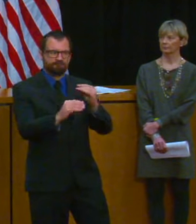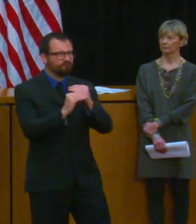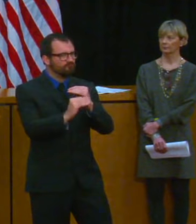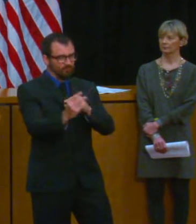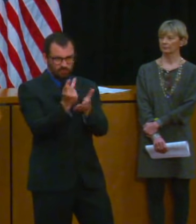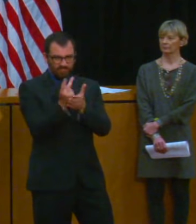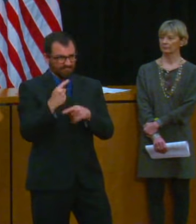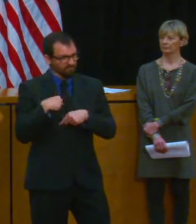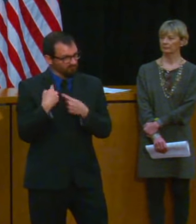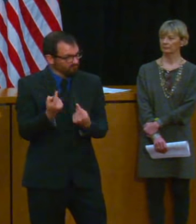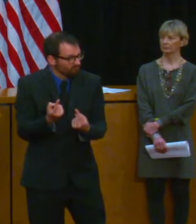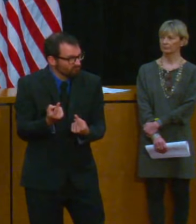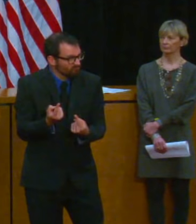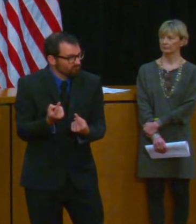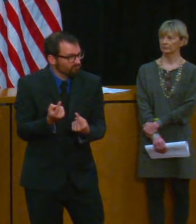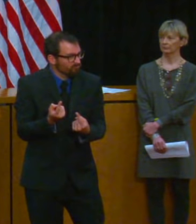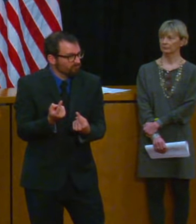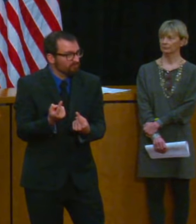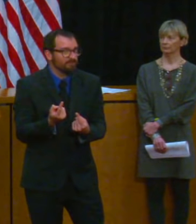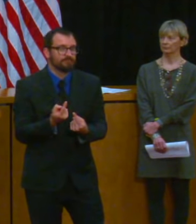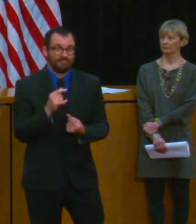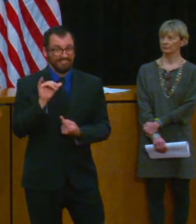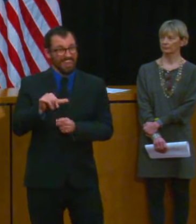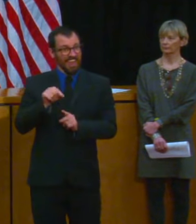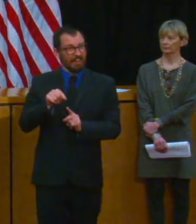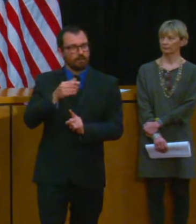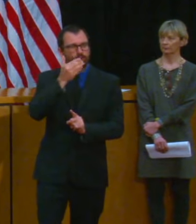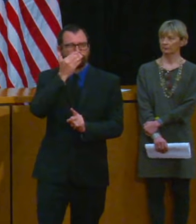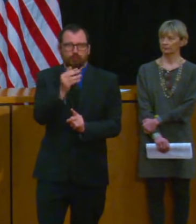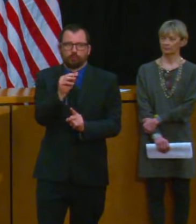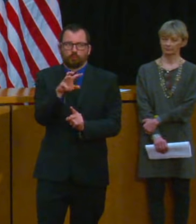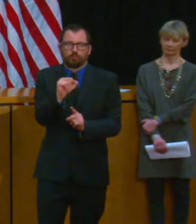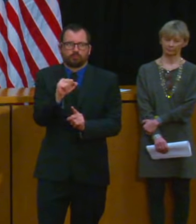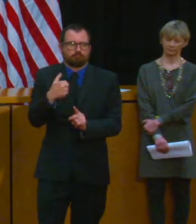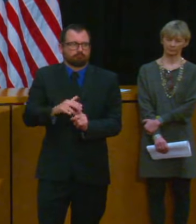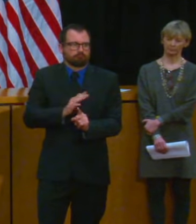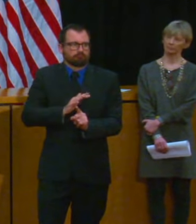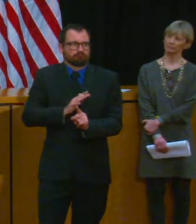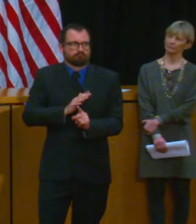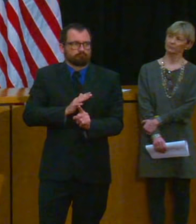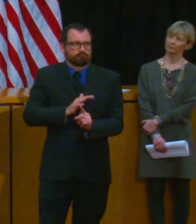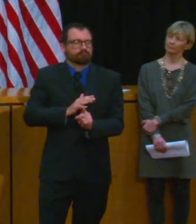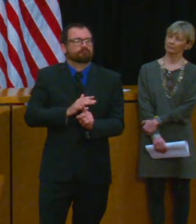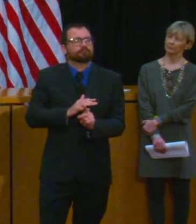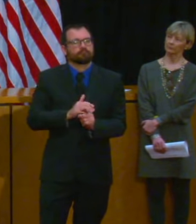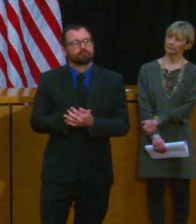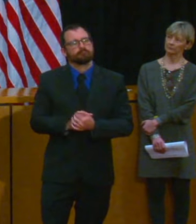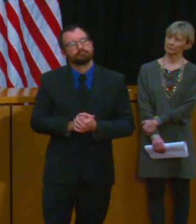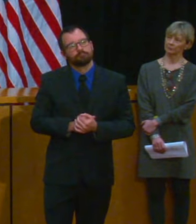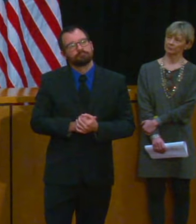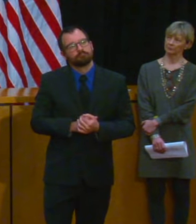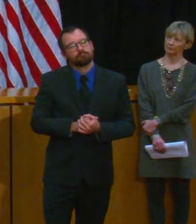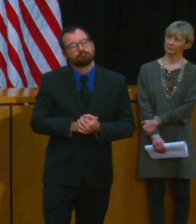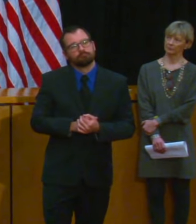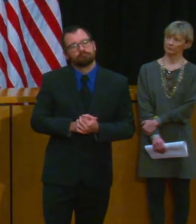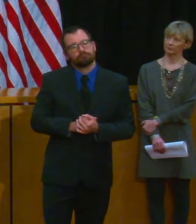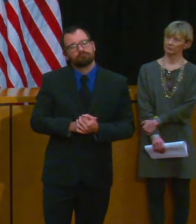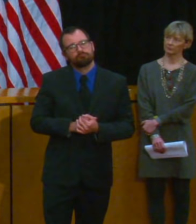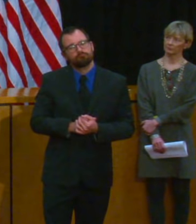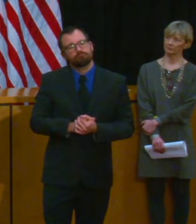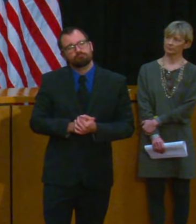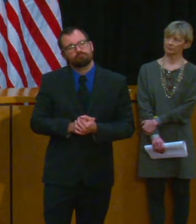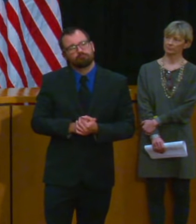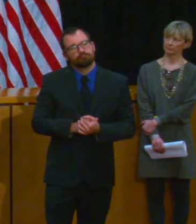was we haven't seen an increase for about two weeks as well which is also a good thing we also suffered yesterday